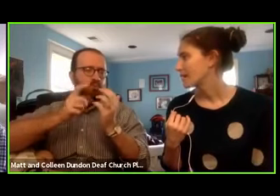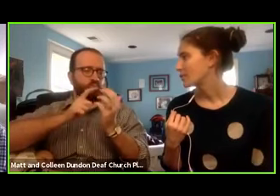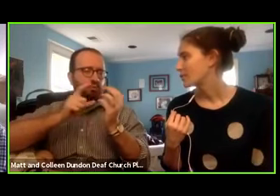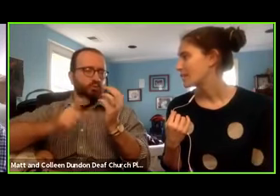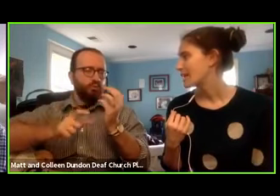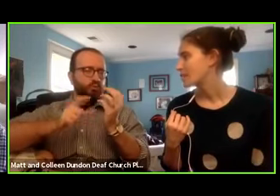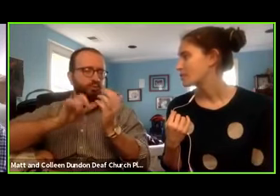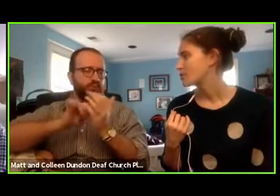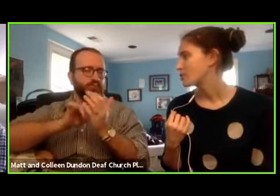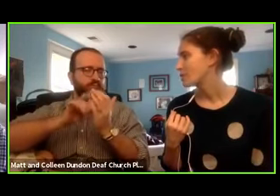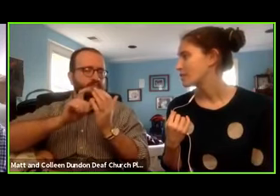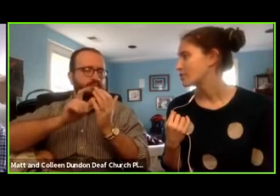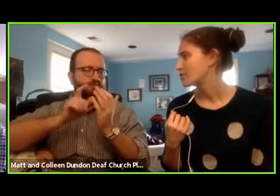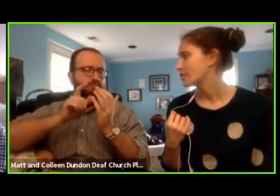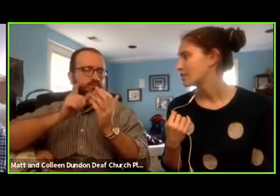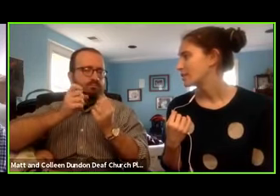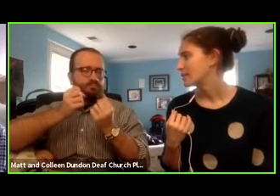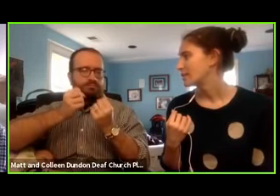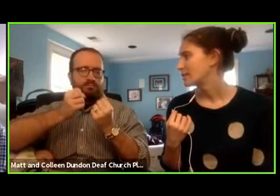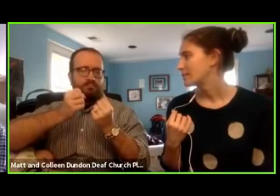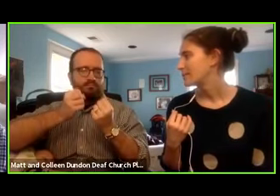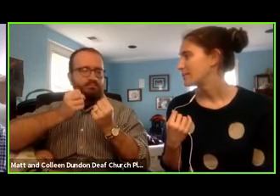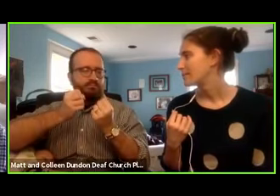And Lord, we thank you so much.